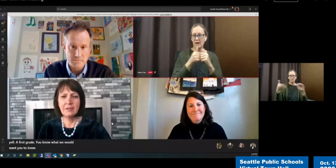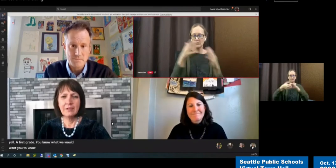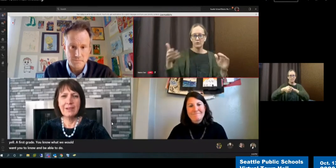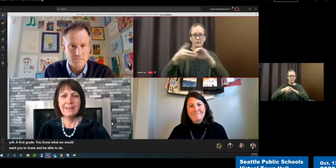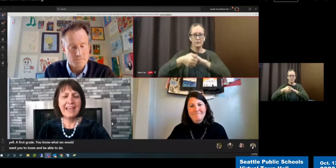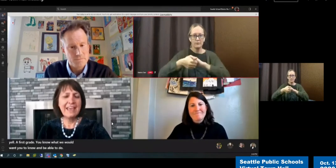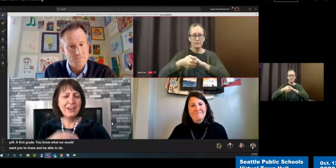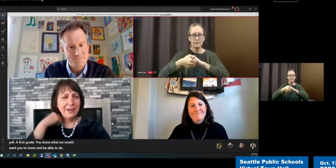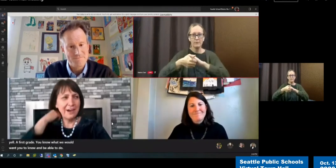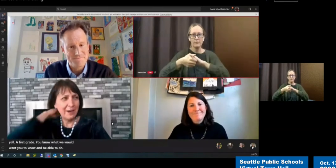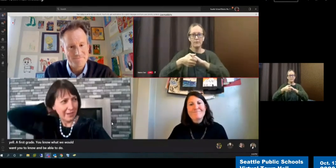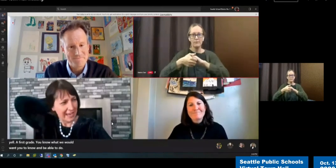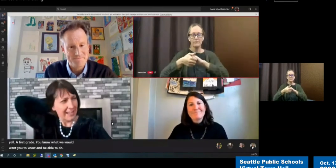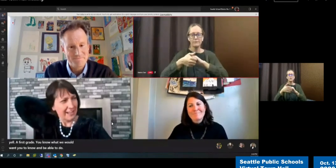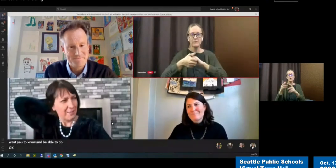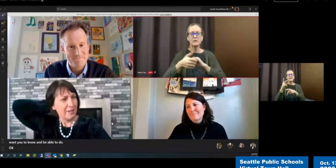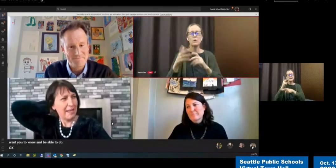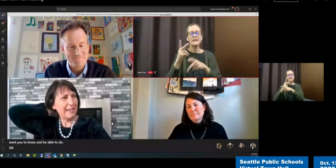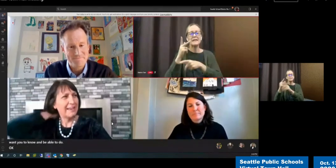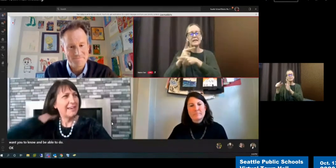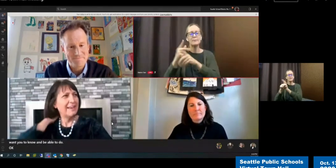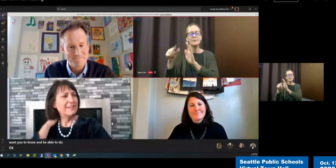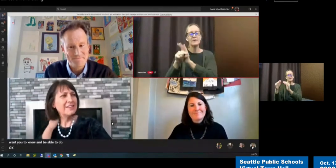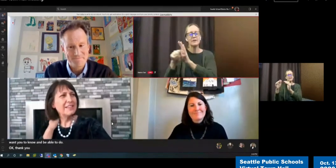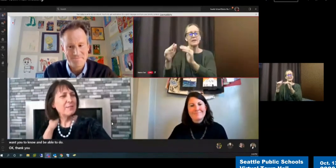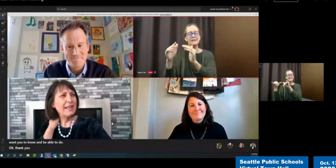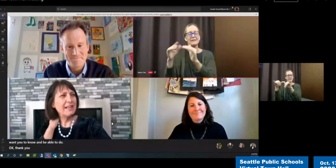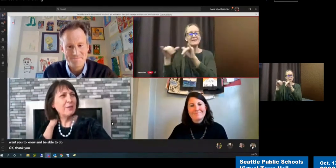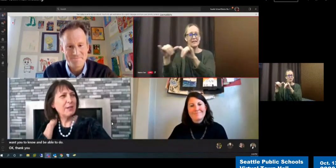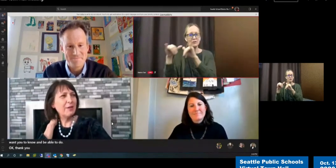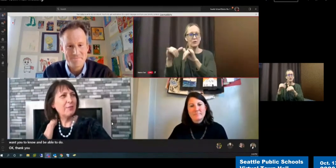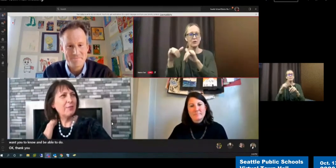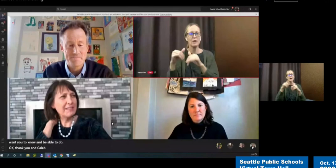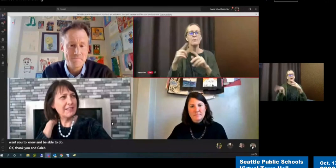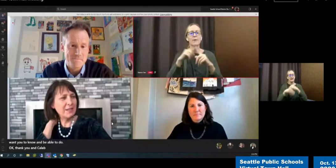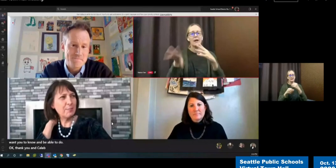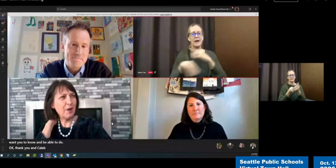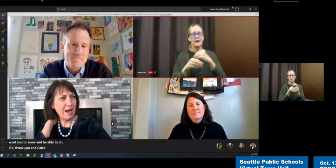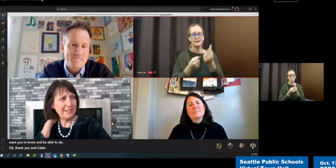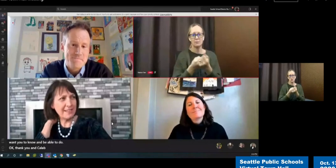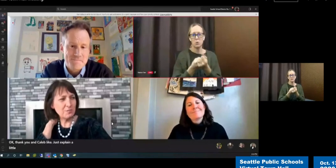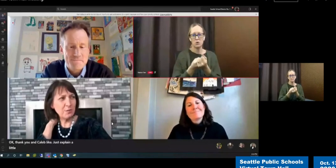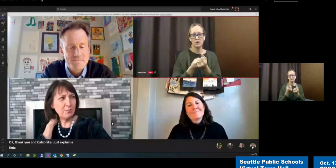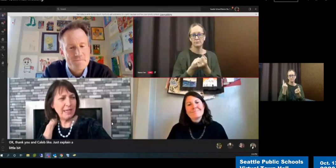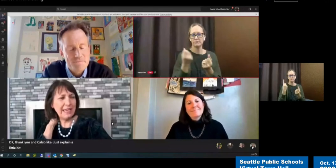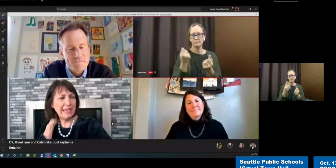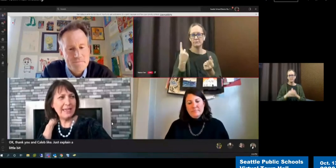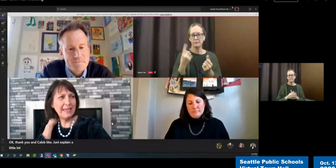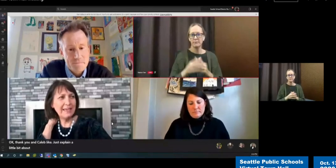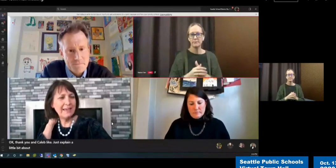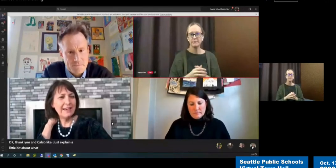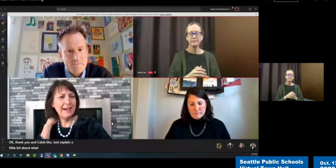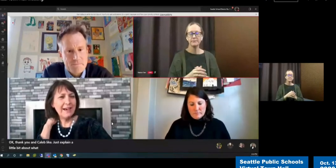Okay. Thank you. And Caleb, like, just explain a little bit about what the process will be.